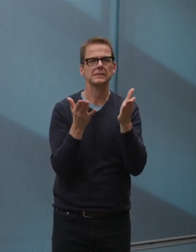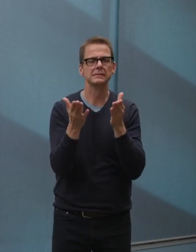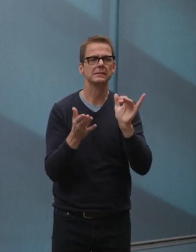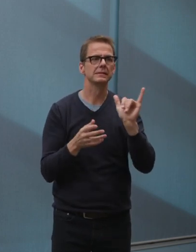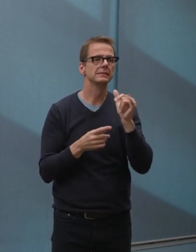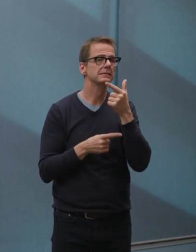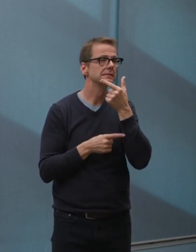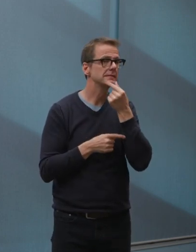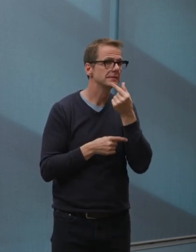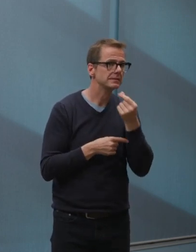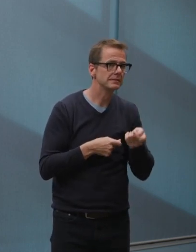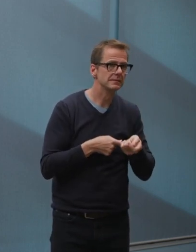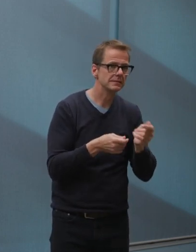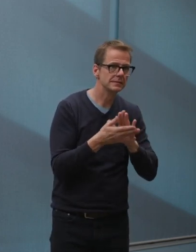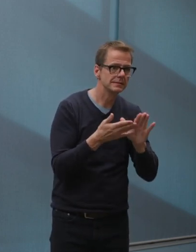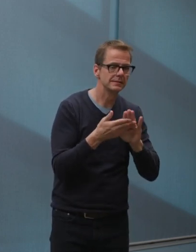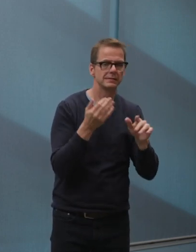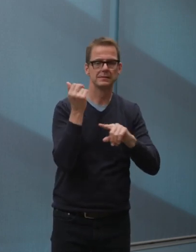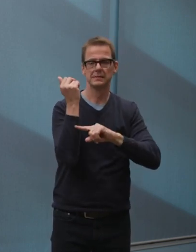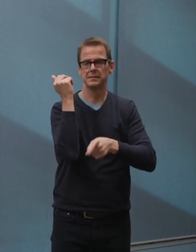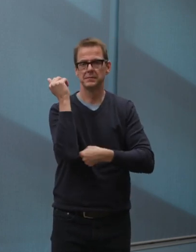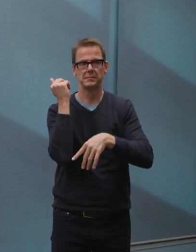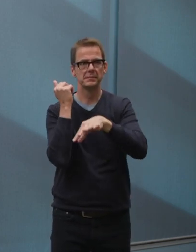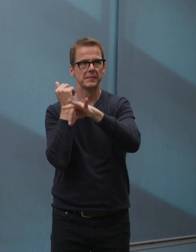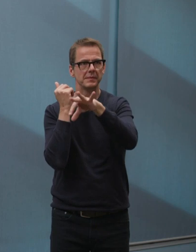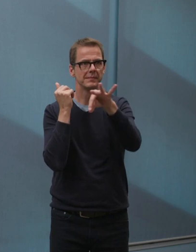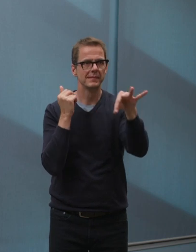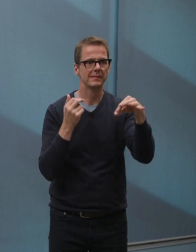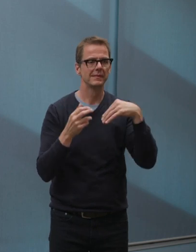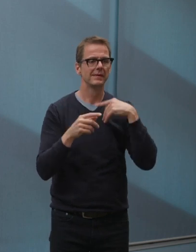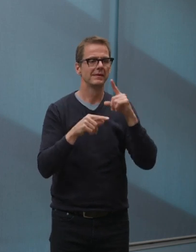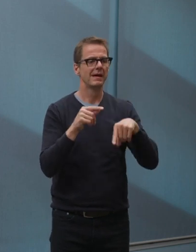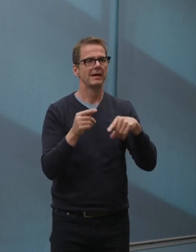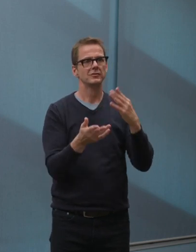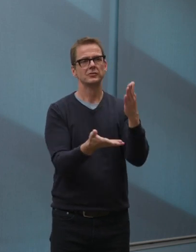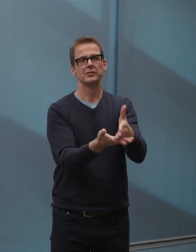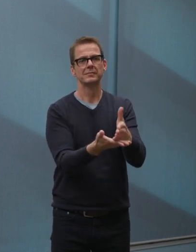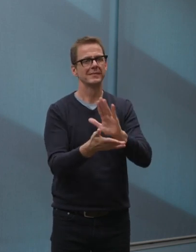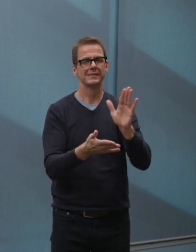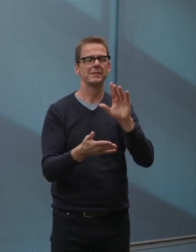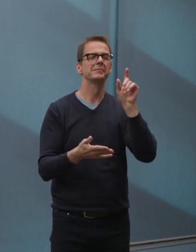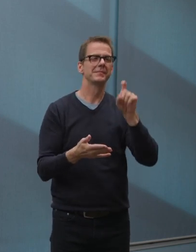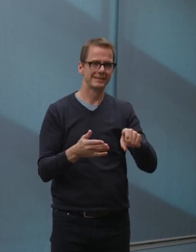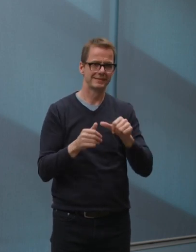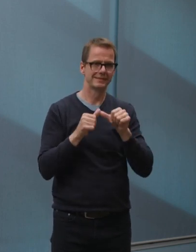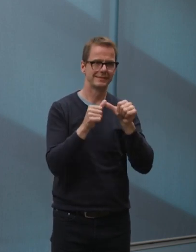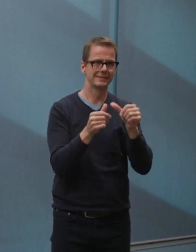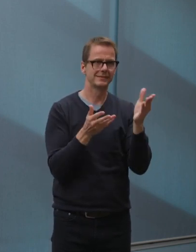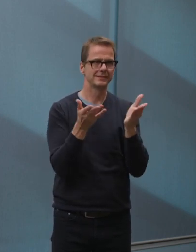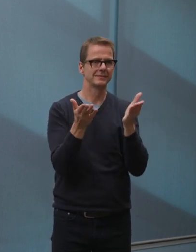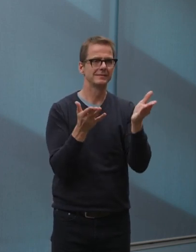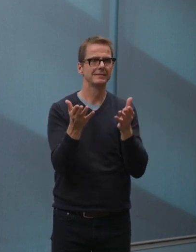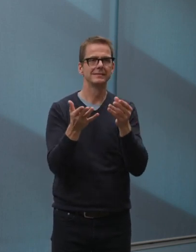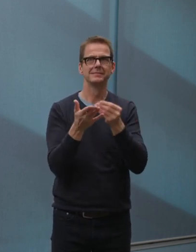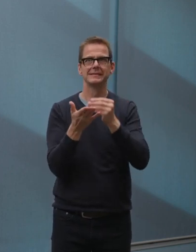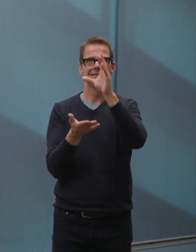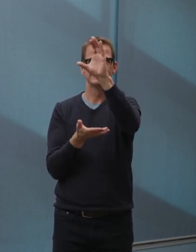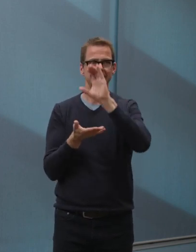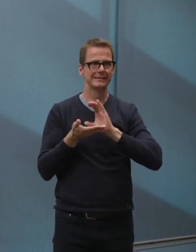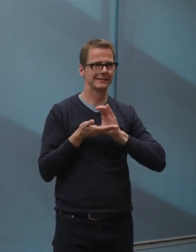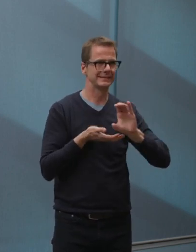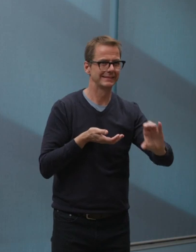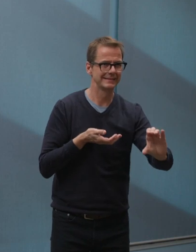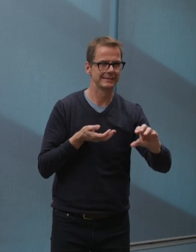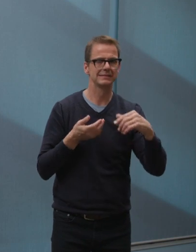for 2020 and 2021, and combined, the lists that we provided included more than $2.1 billion in stimulus projects that